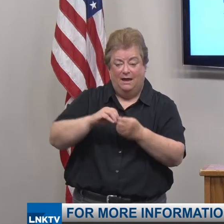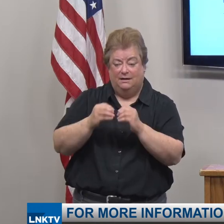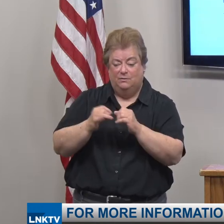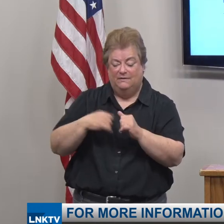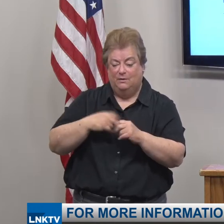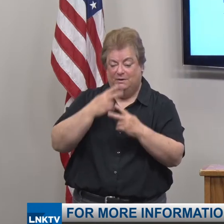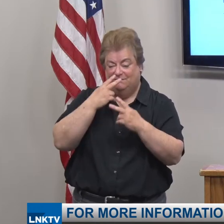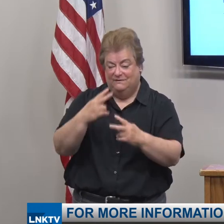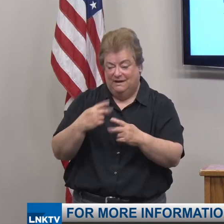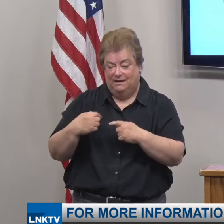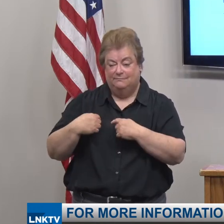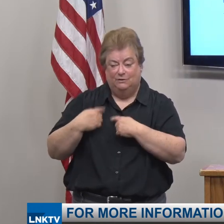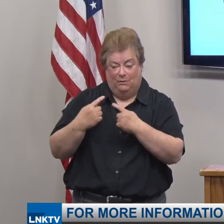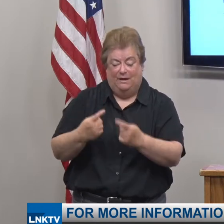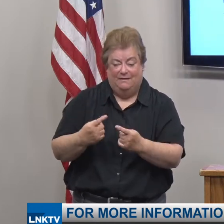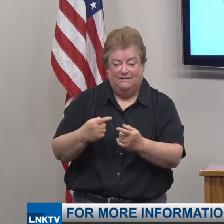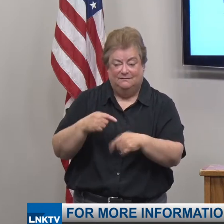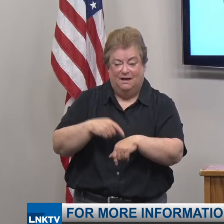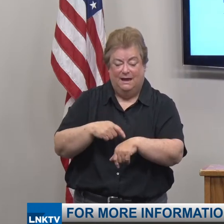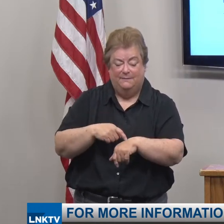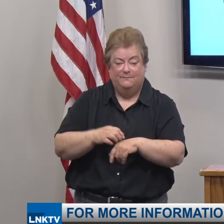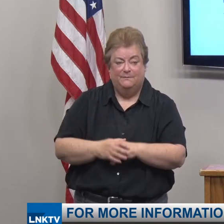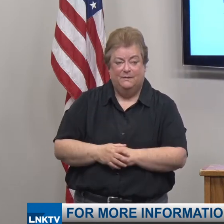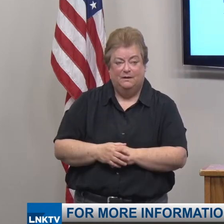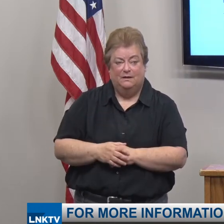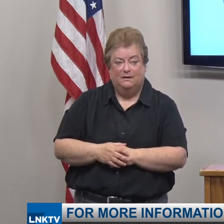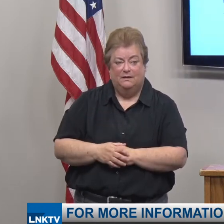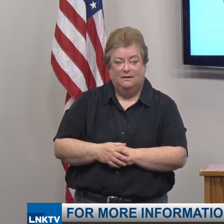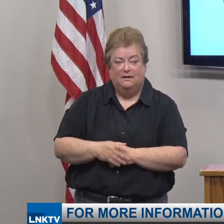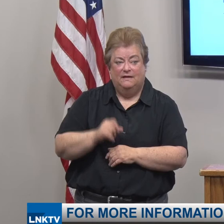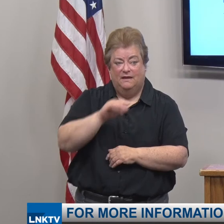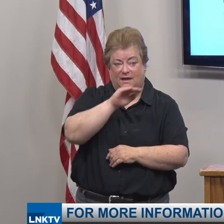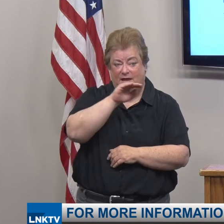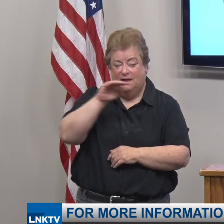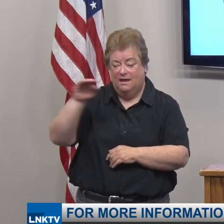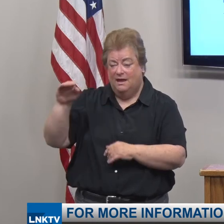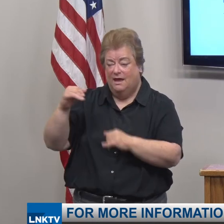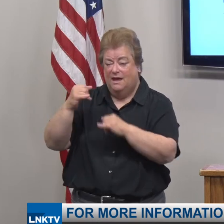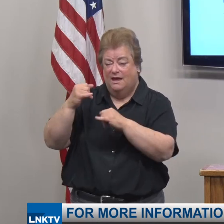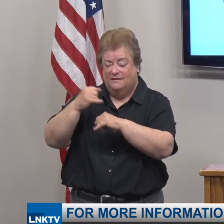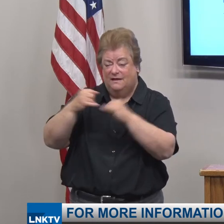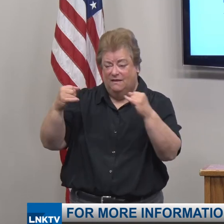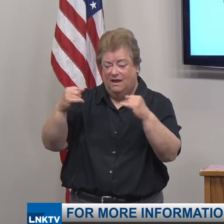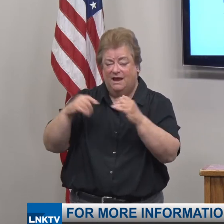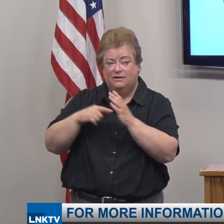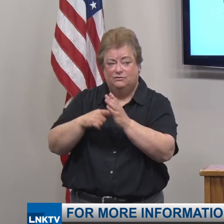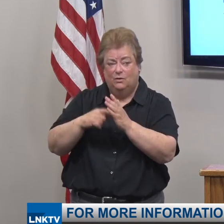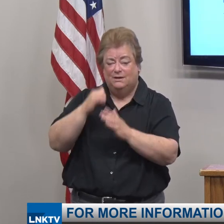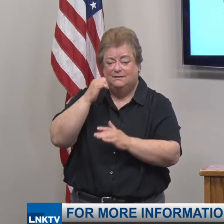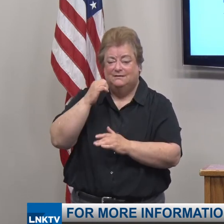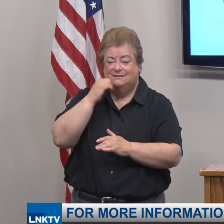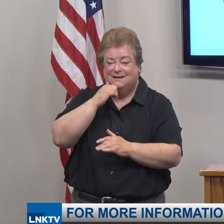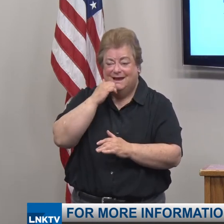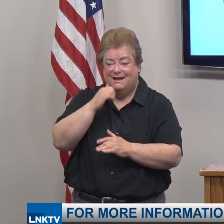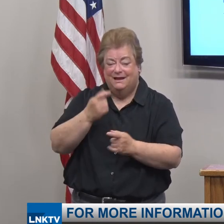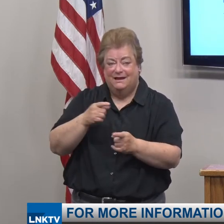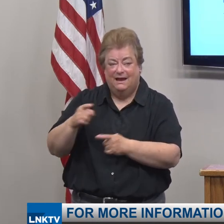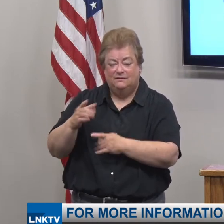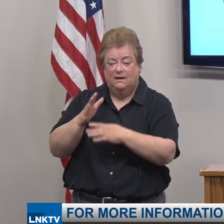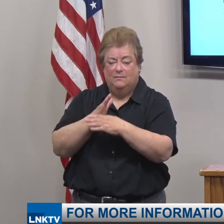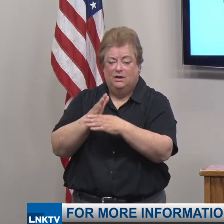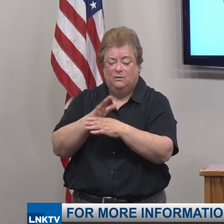over an extended period of time. The fairly flat trend line shows daily cases average in the mid